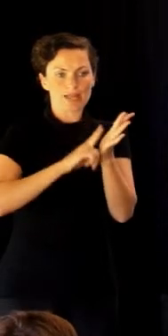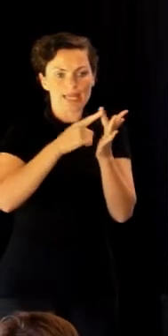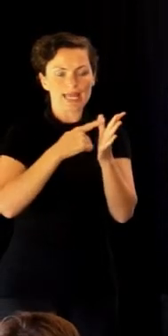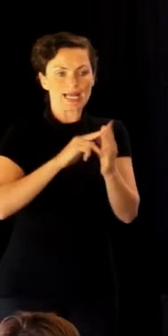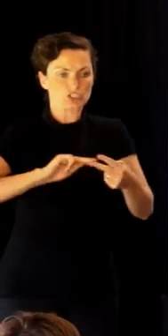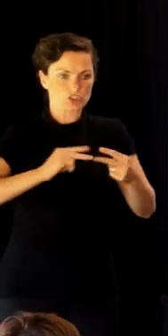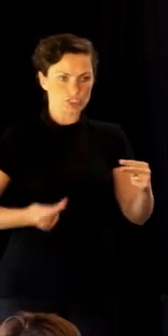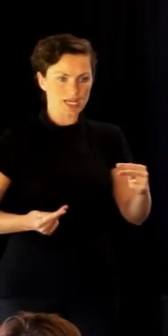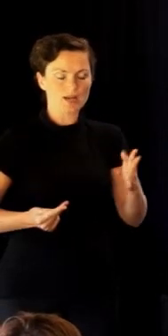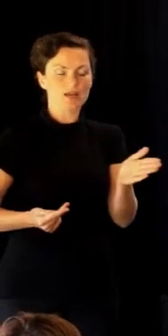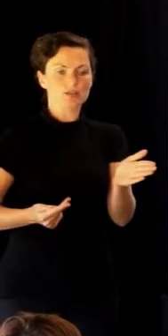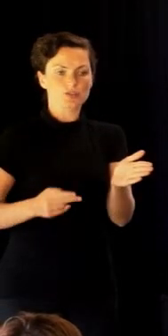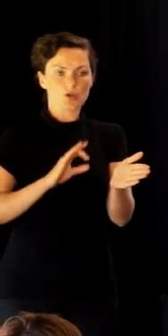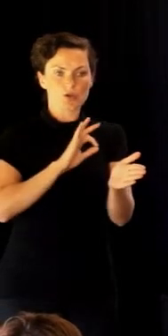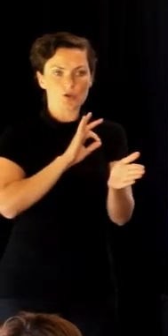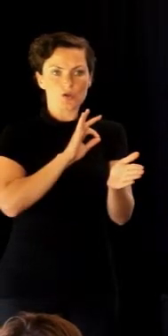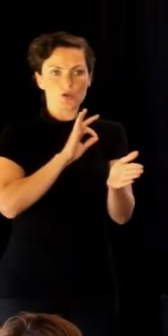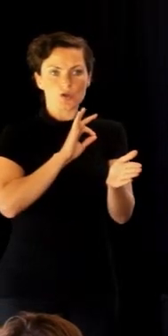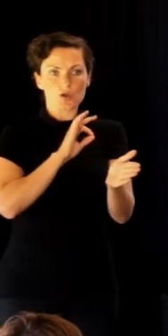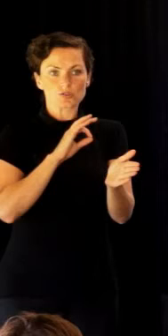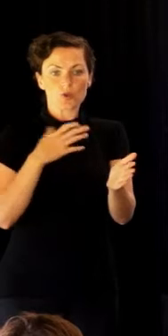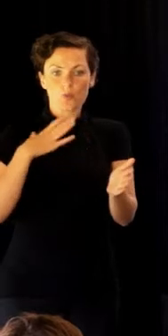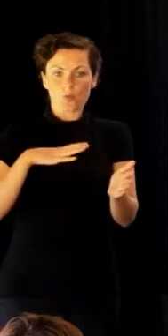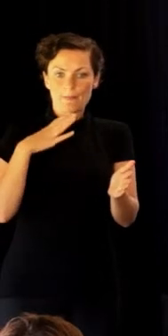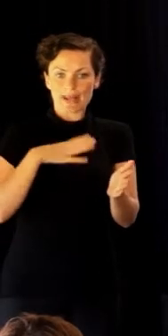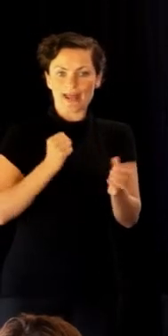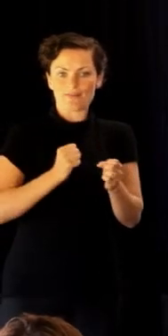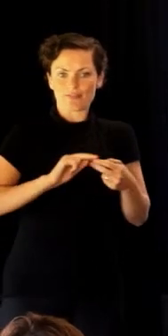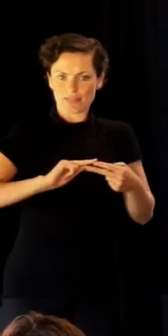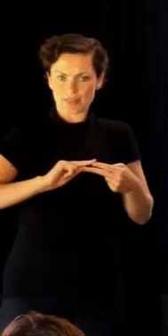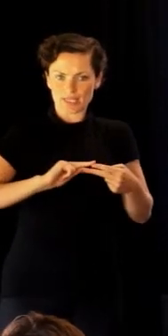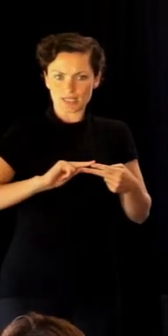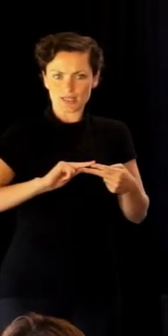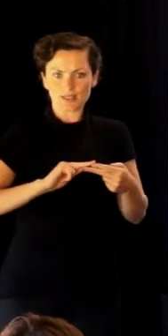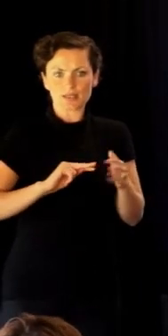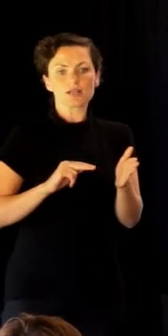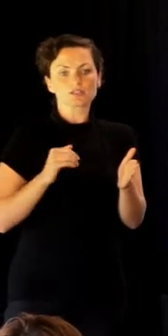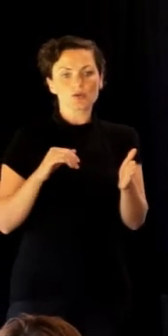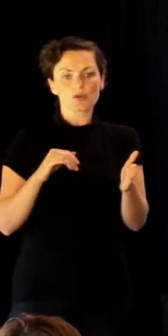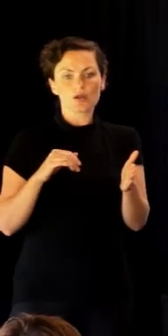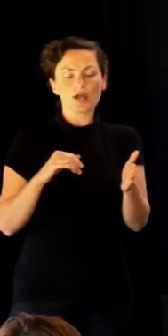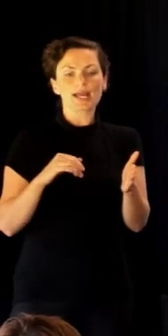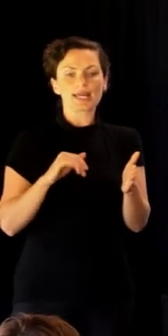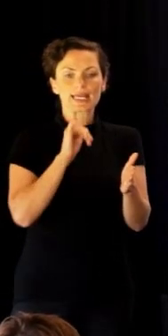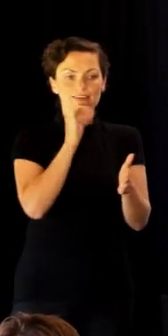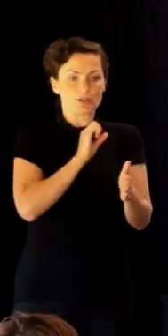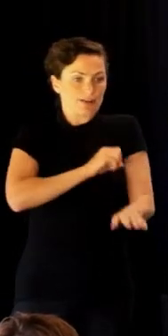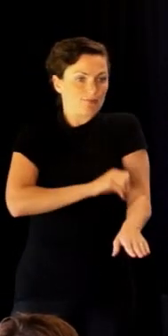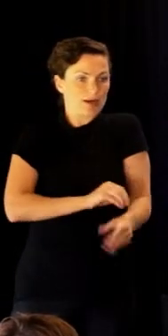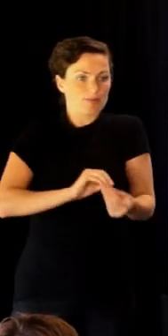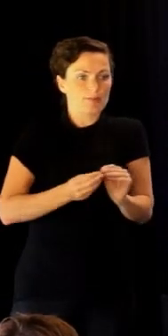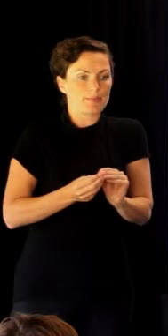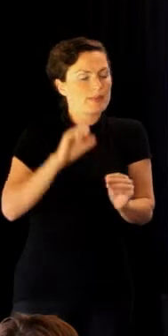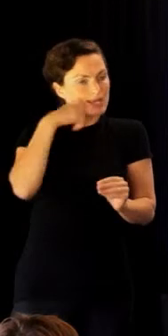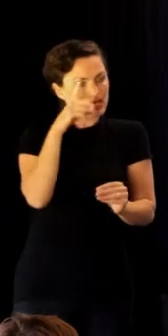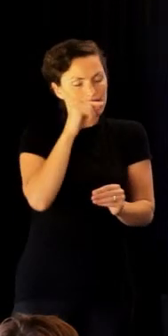myself. They are unique to encompass this attachment. So how do we do this? By our relationships with